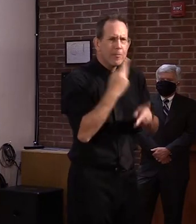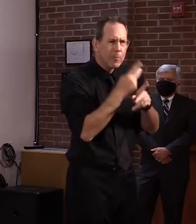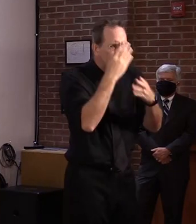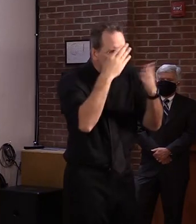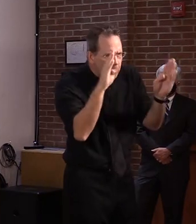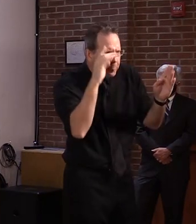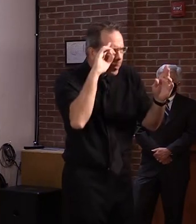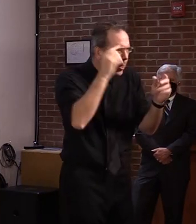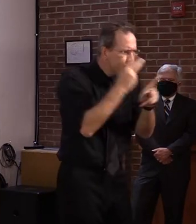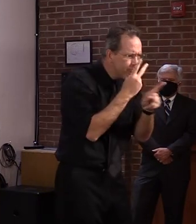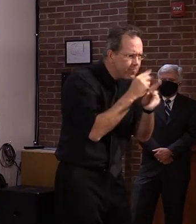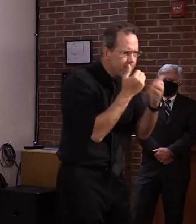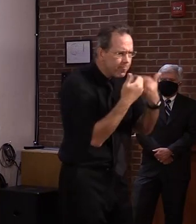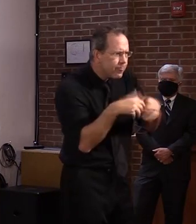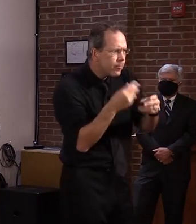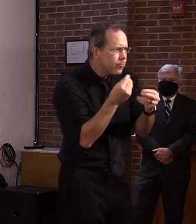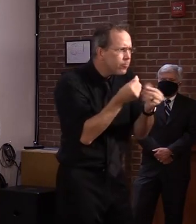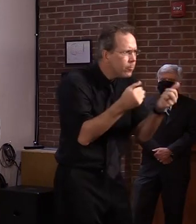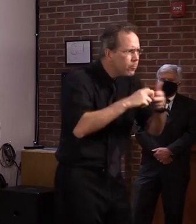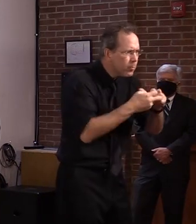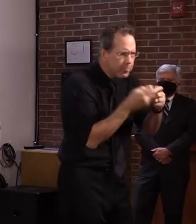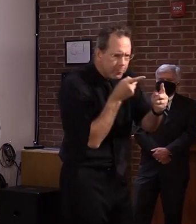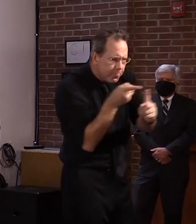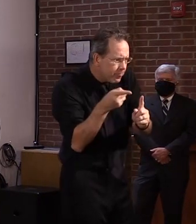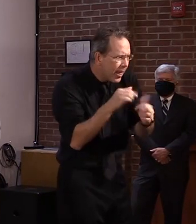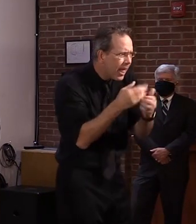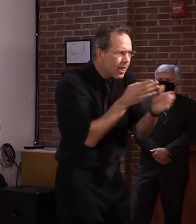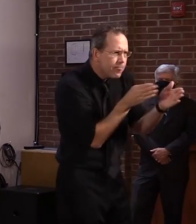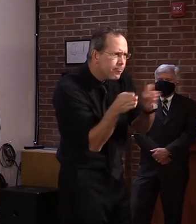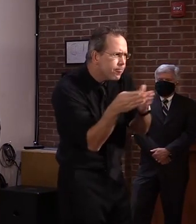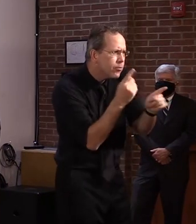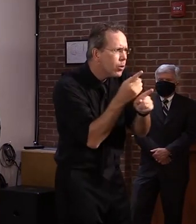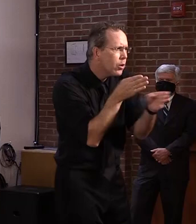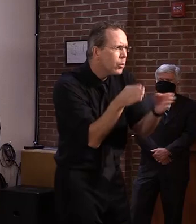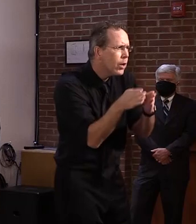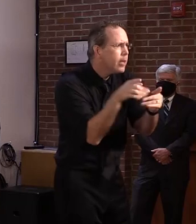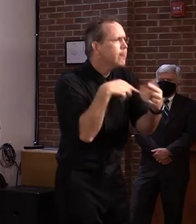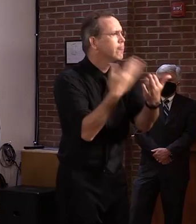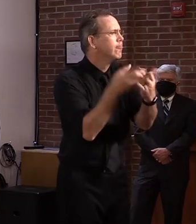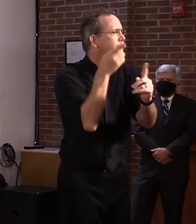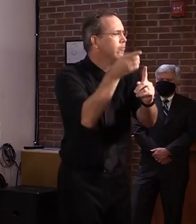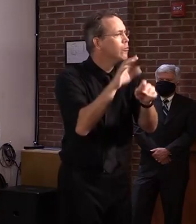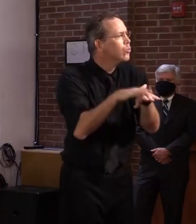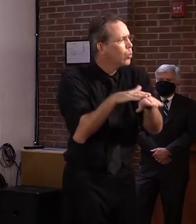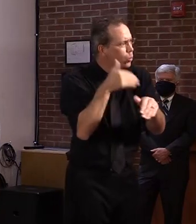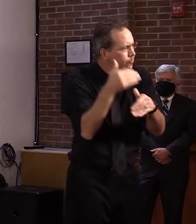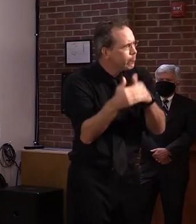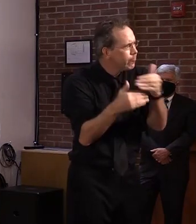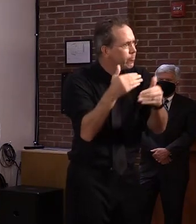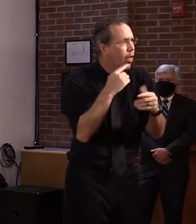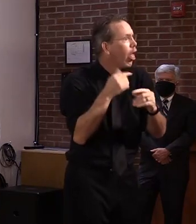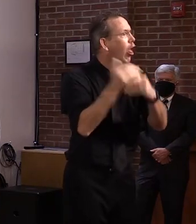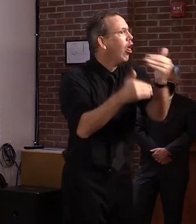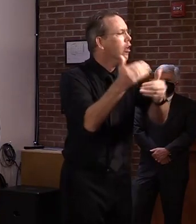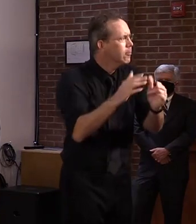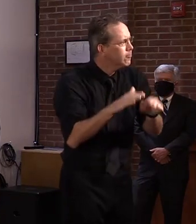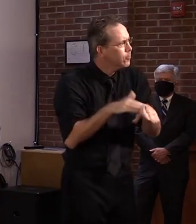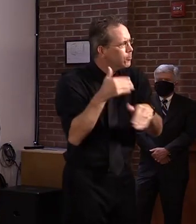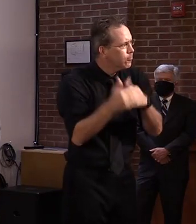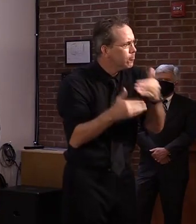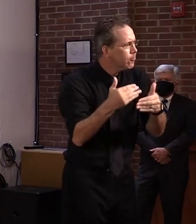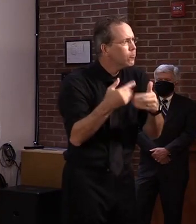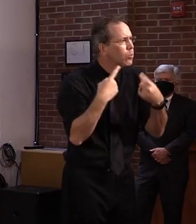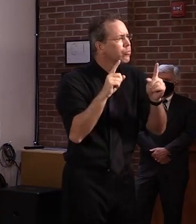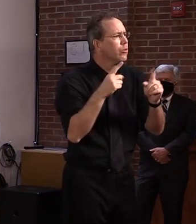So I want to thank everyone for this work. This is indeed a time for service, but we're all in this